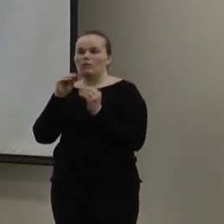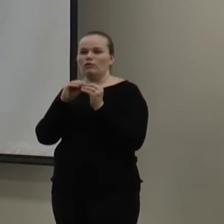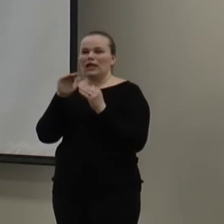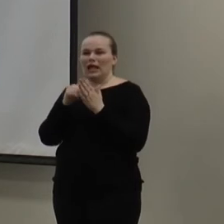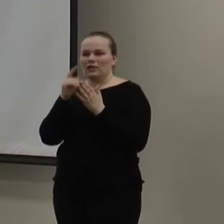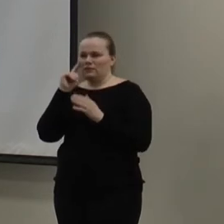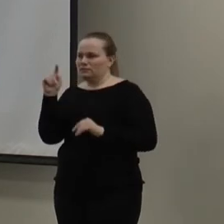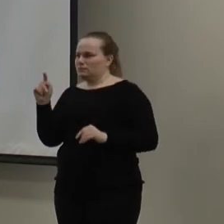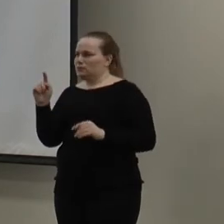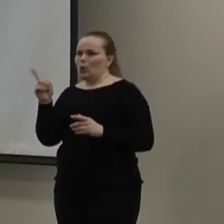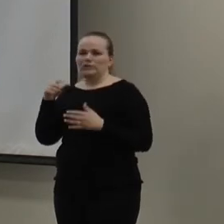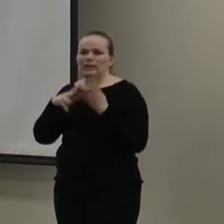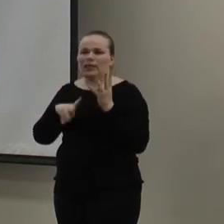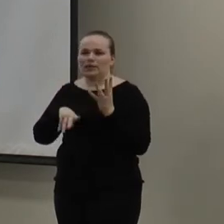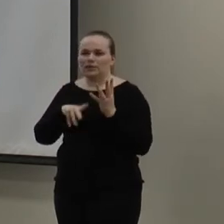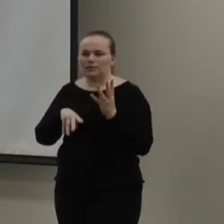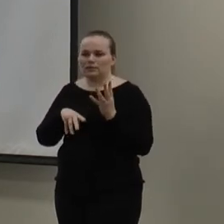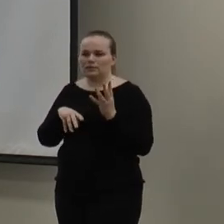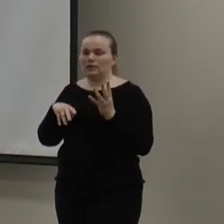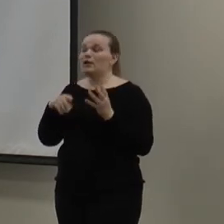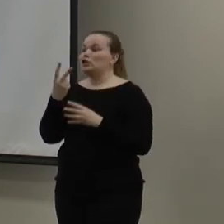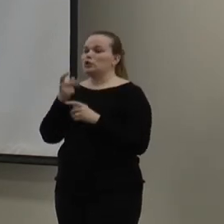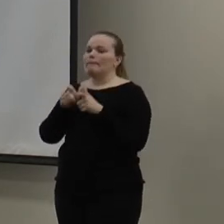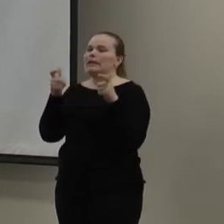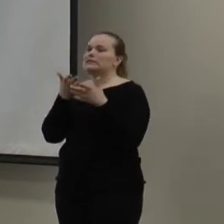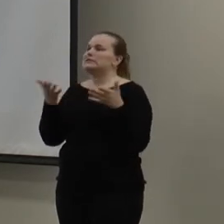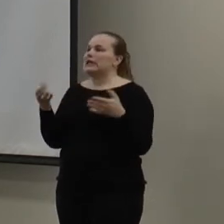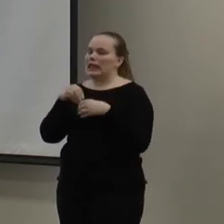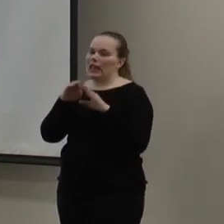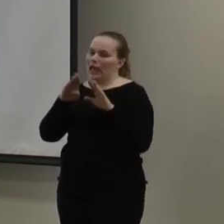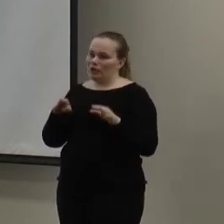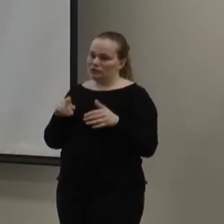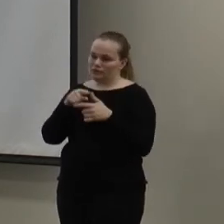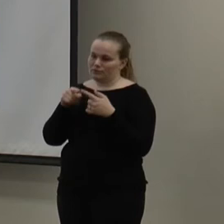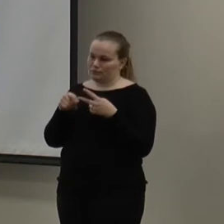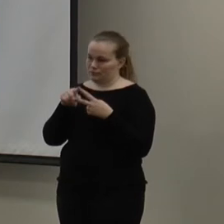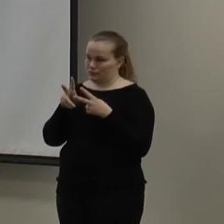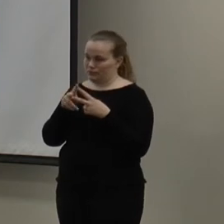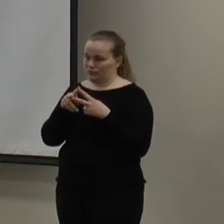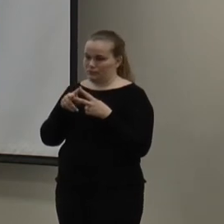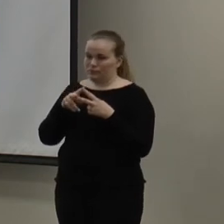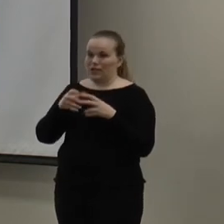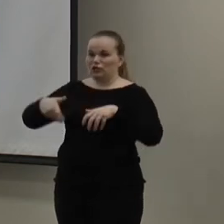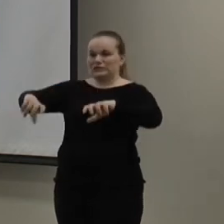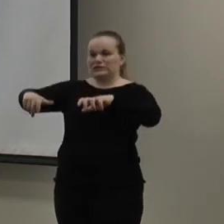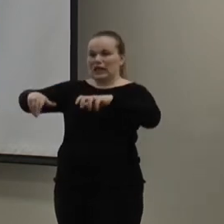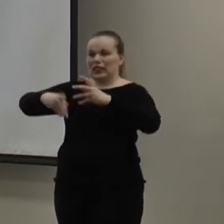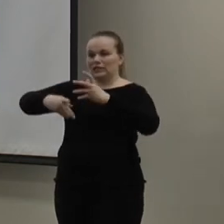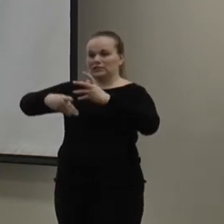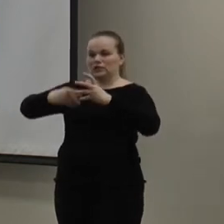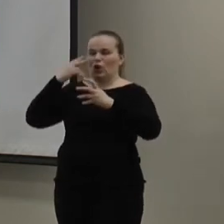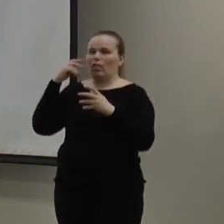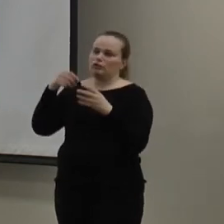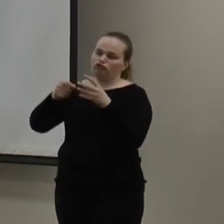okay, you need to identify where that leak is. And the two biggest culprits in the house are basically just like faucet leaks, so you know your kitchen sink